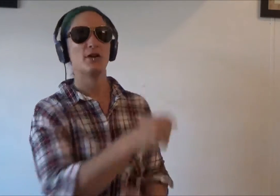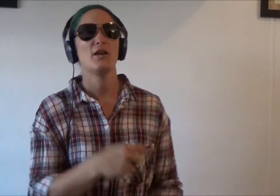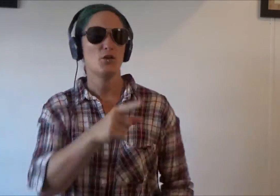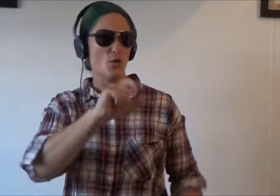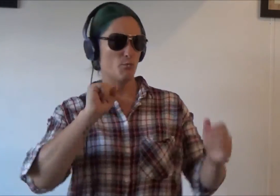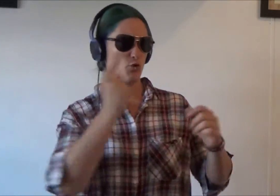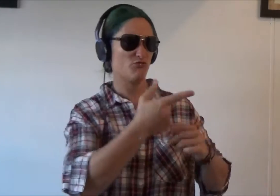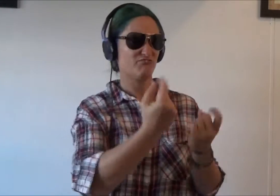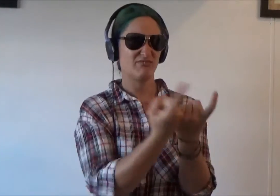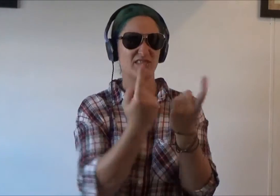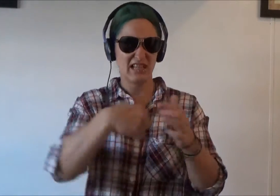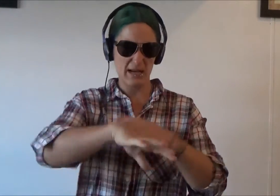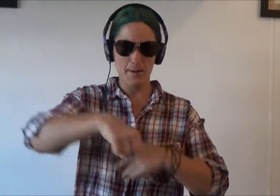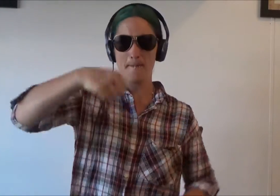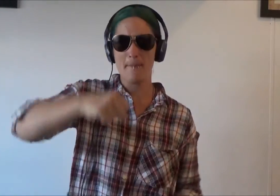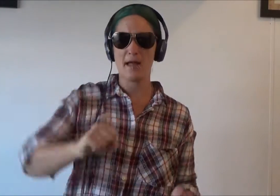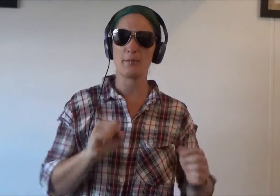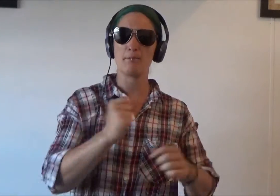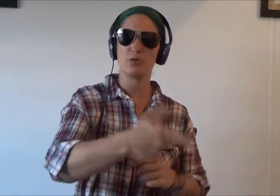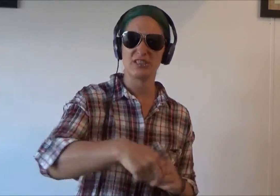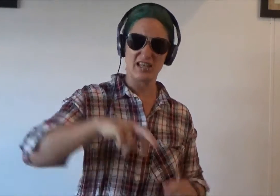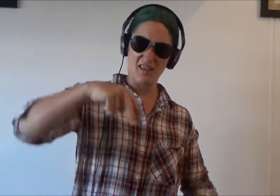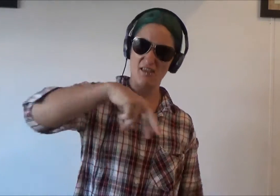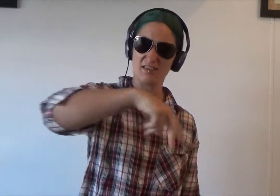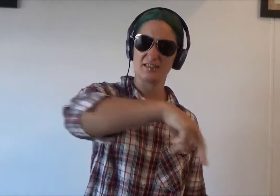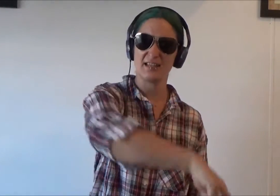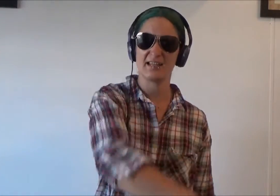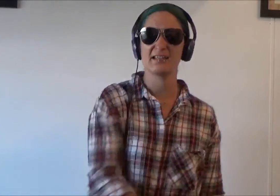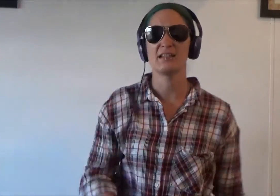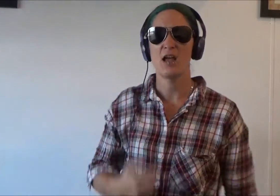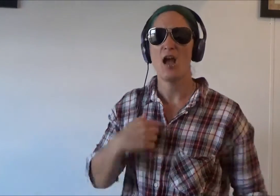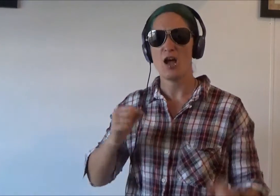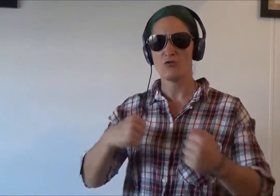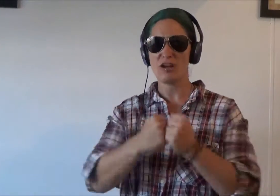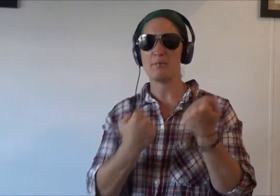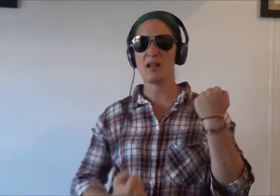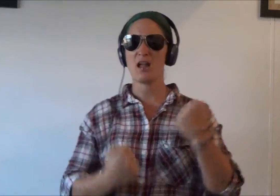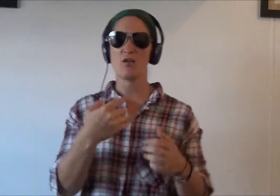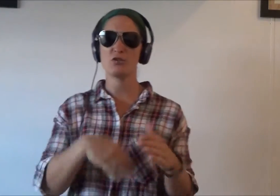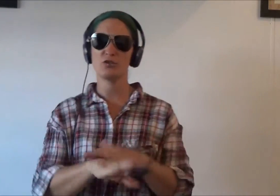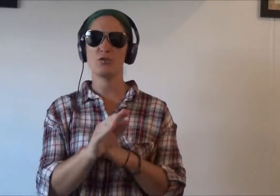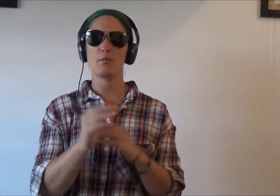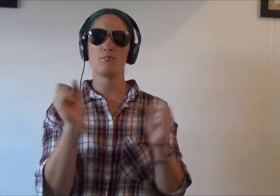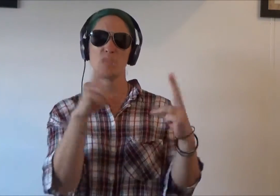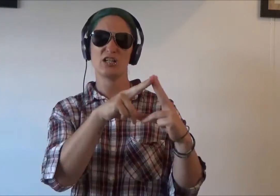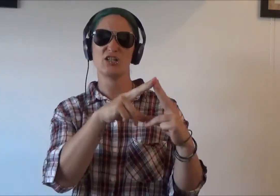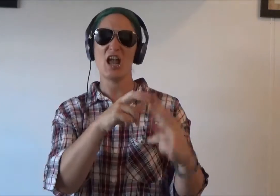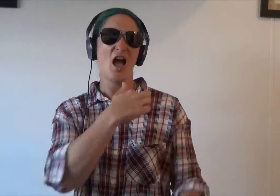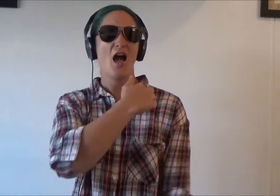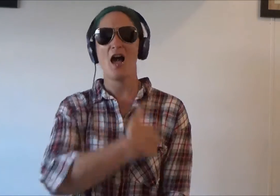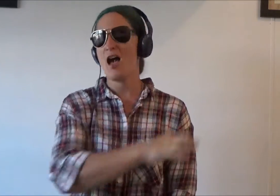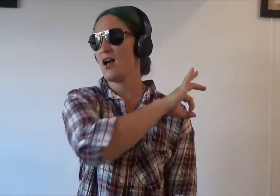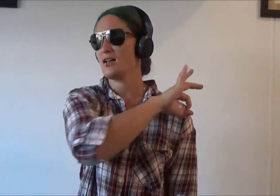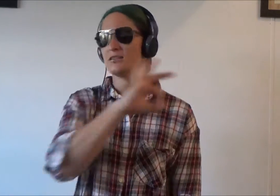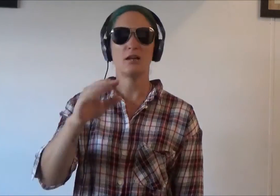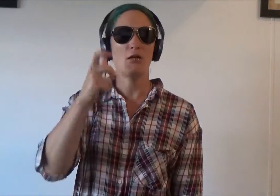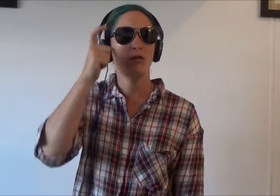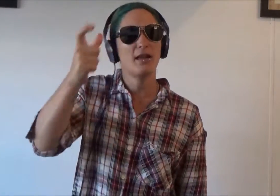I threw your shit into a bag and pushed it down the stairs I crashed my car into the bridge I don't